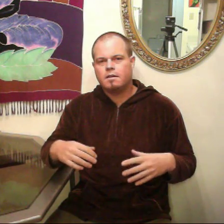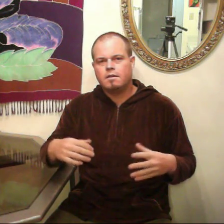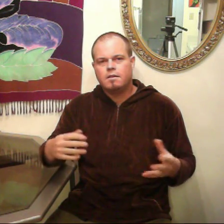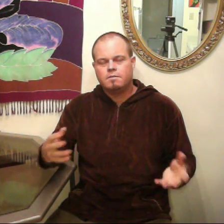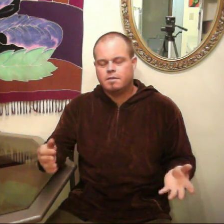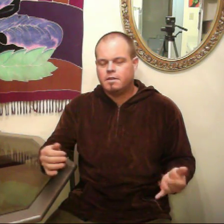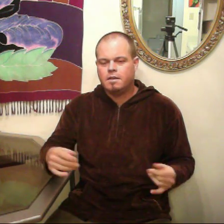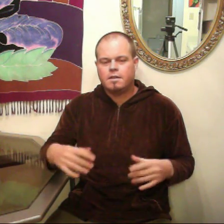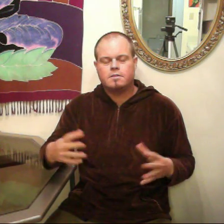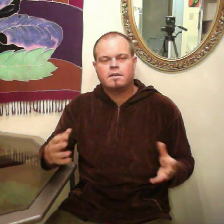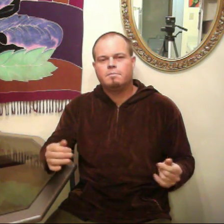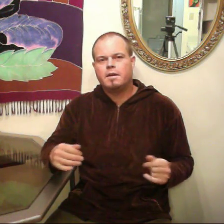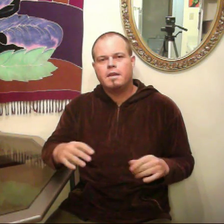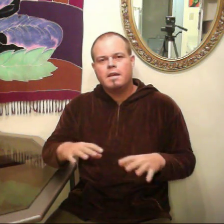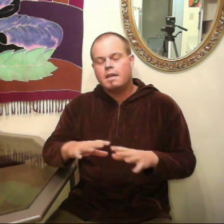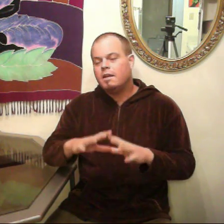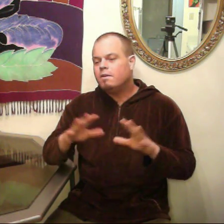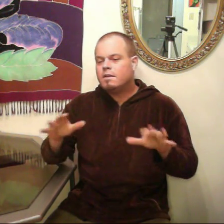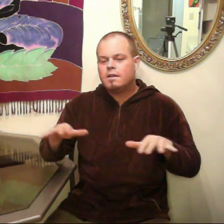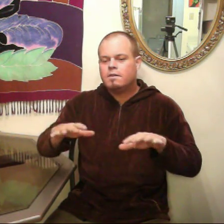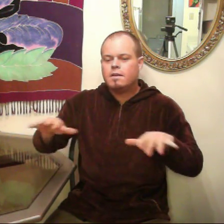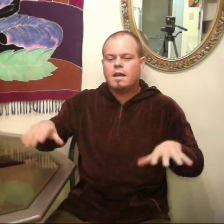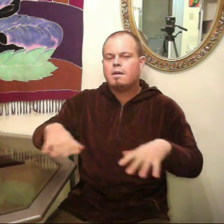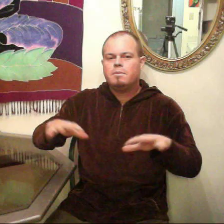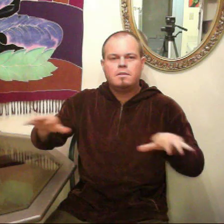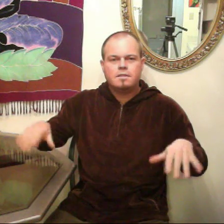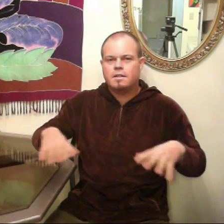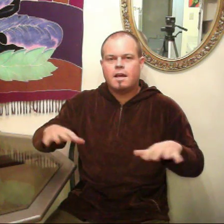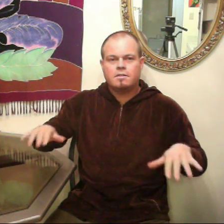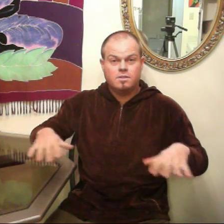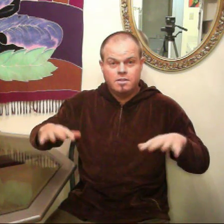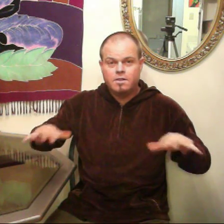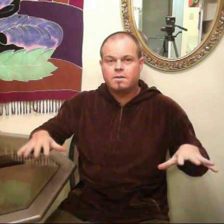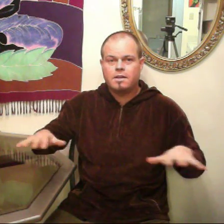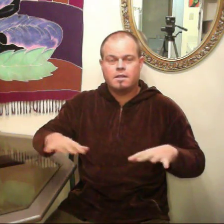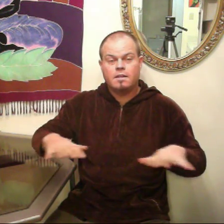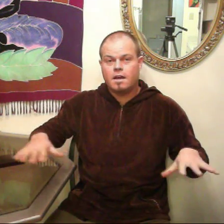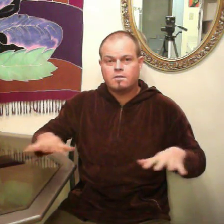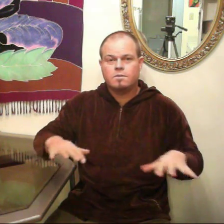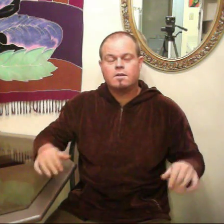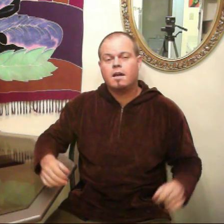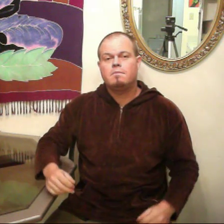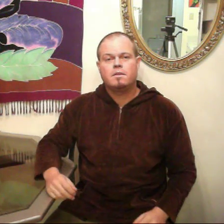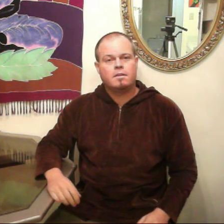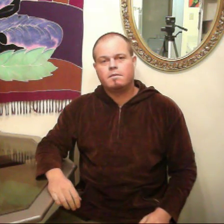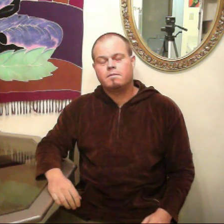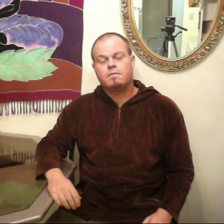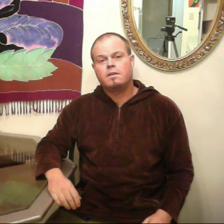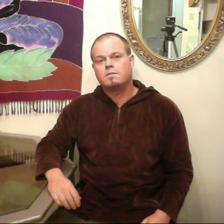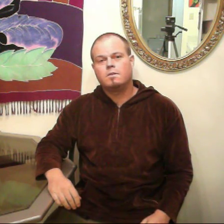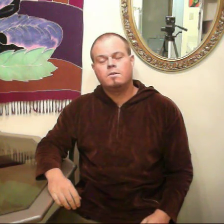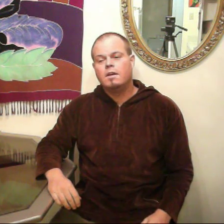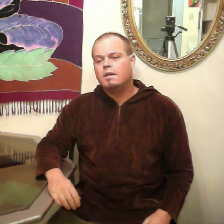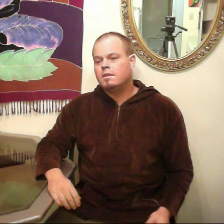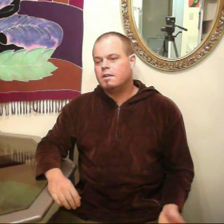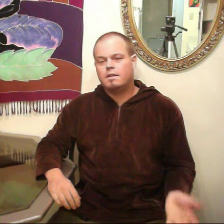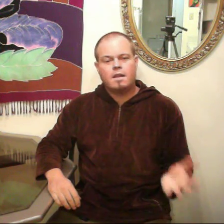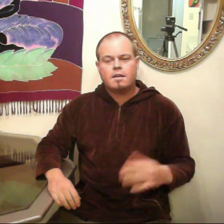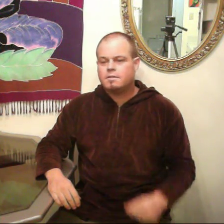fatigue and stuff, but it only happens and lasts during the actual time of the liver flush. The next